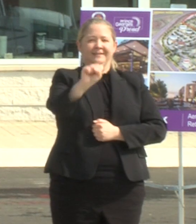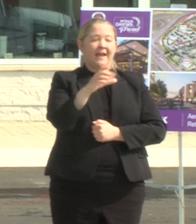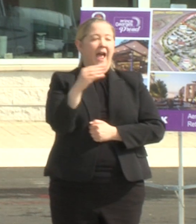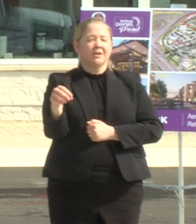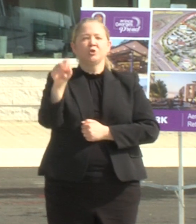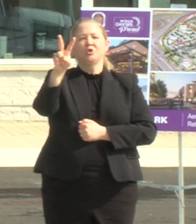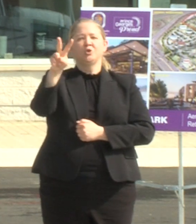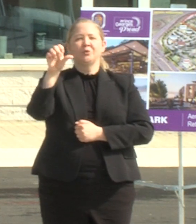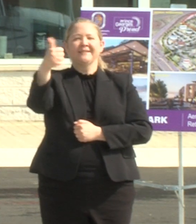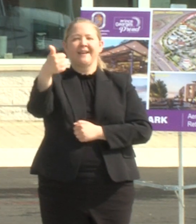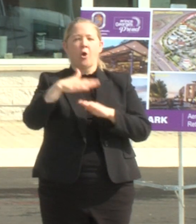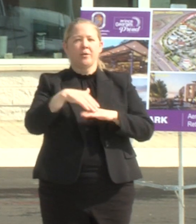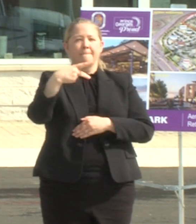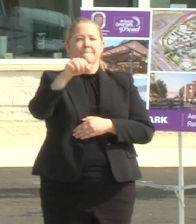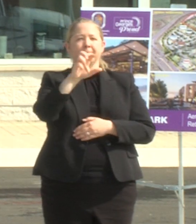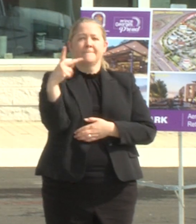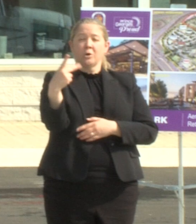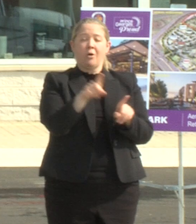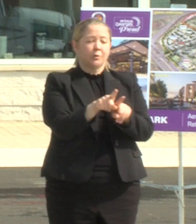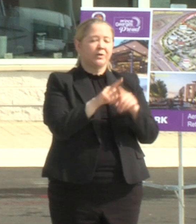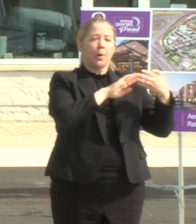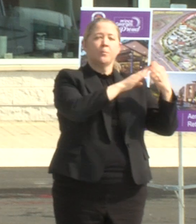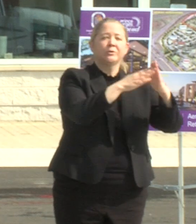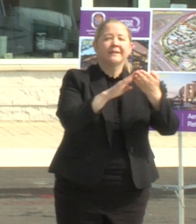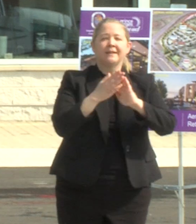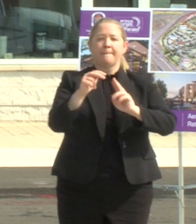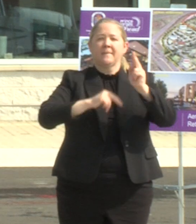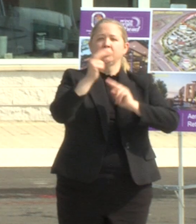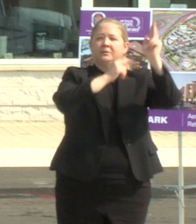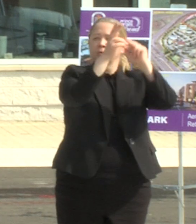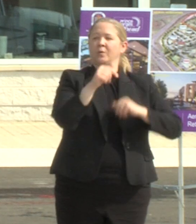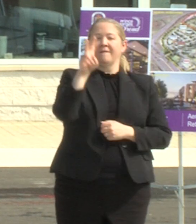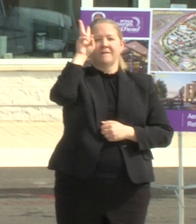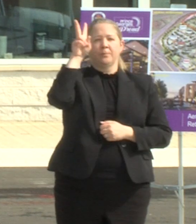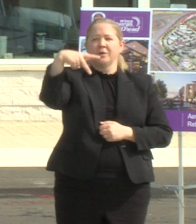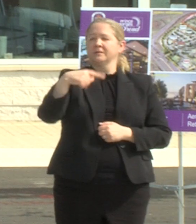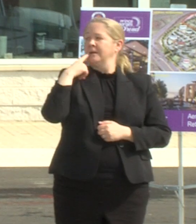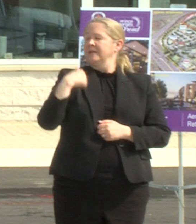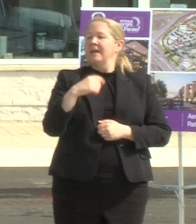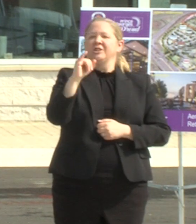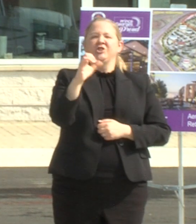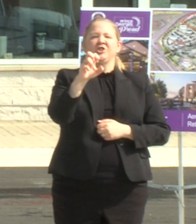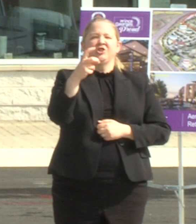excited as well and the community built builders with vice president jackie alexander